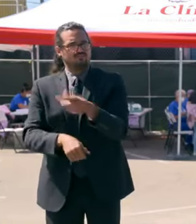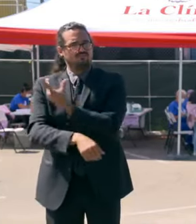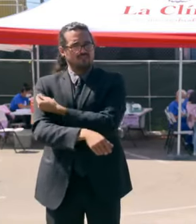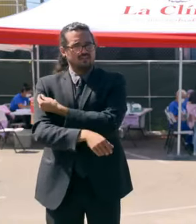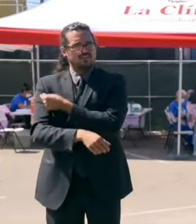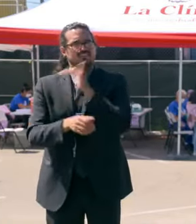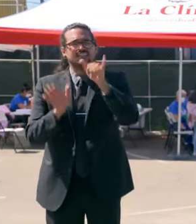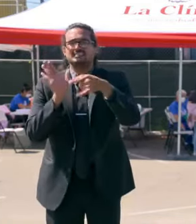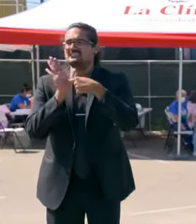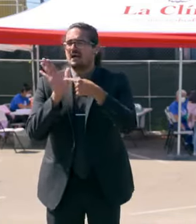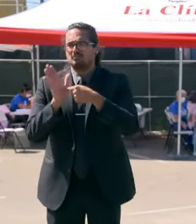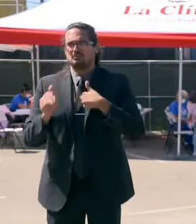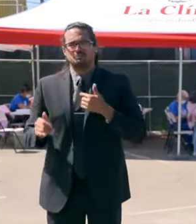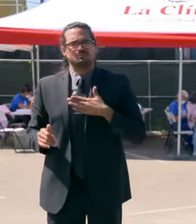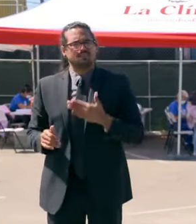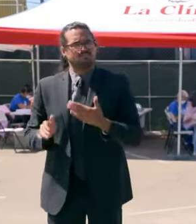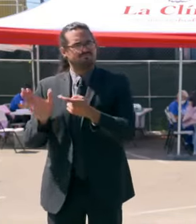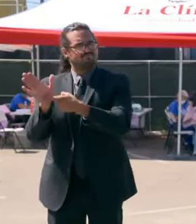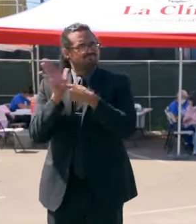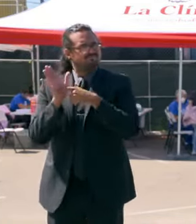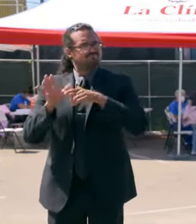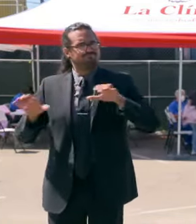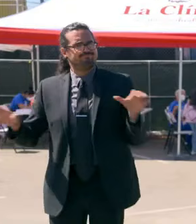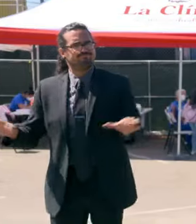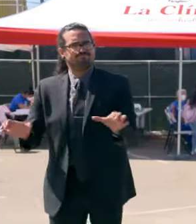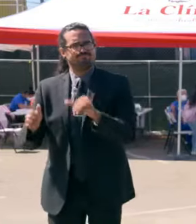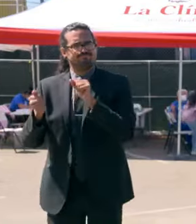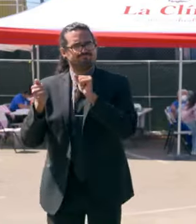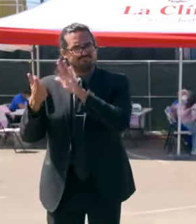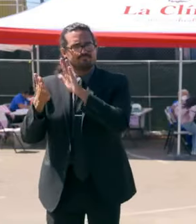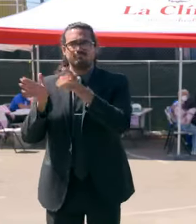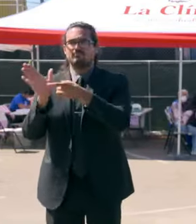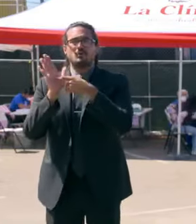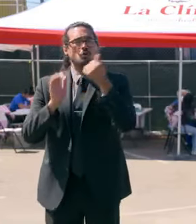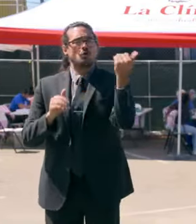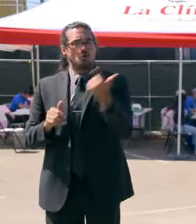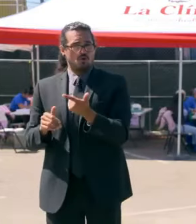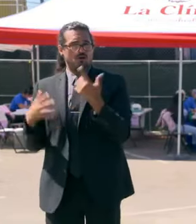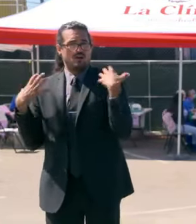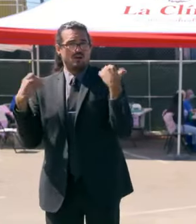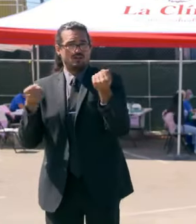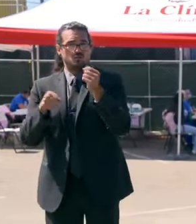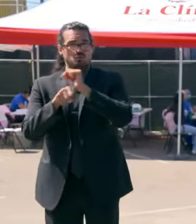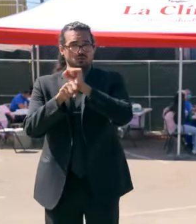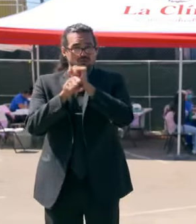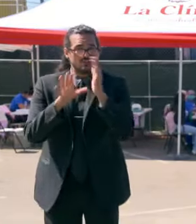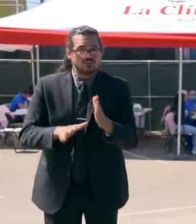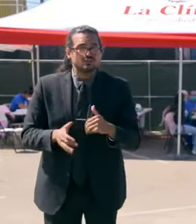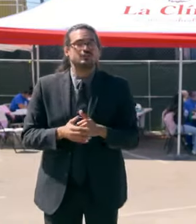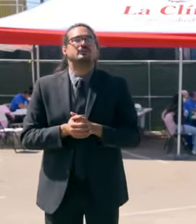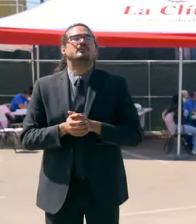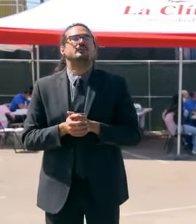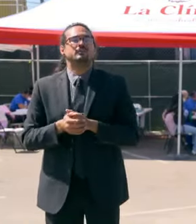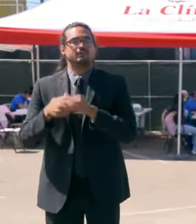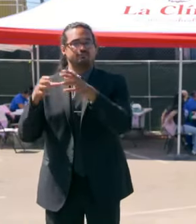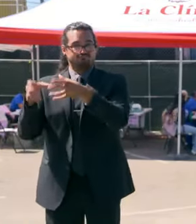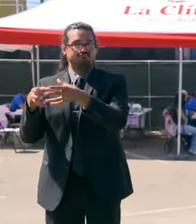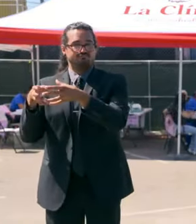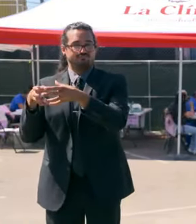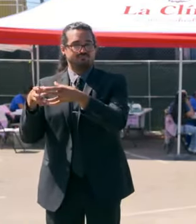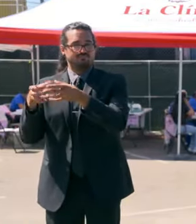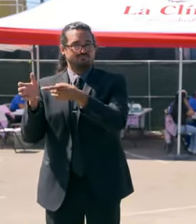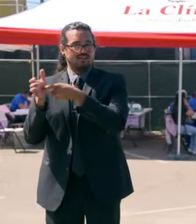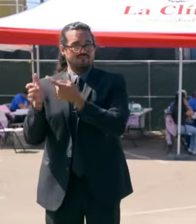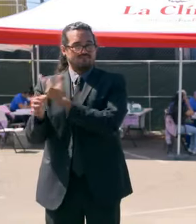in. The fact that we led the first state mandate for all health care workers in our state to have mandated vaccine is another example.